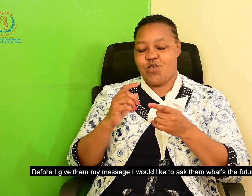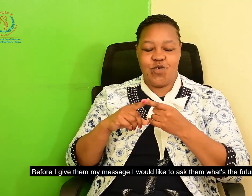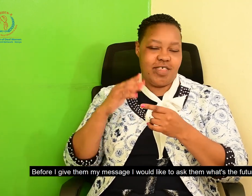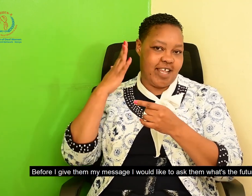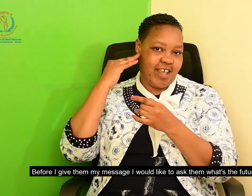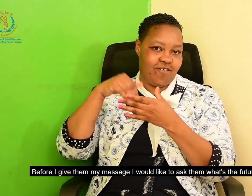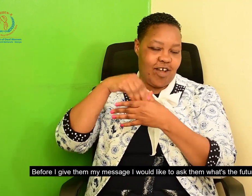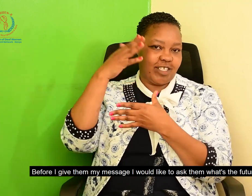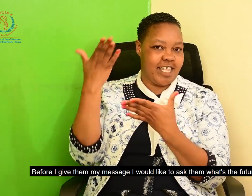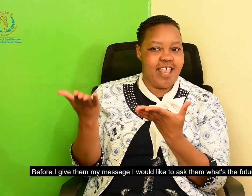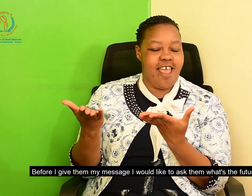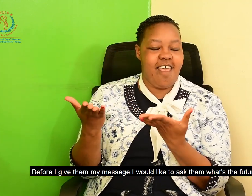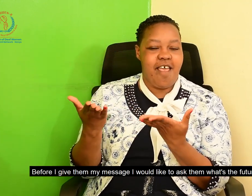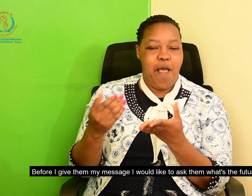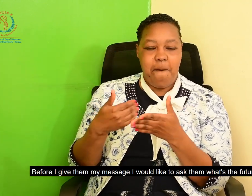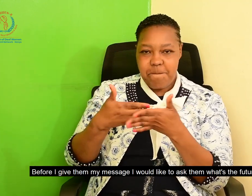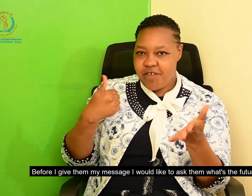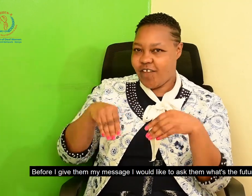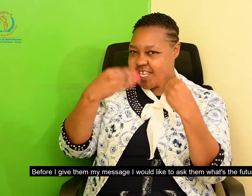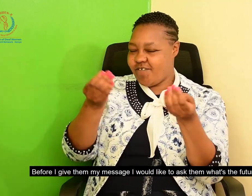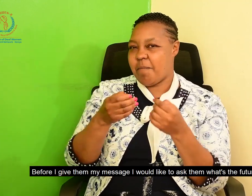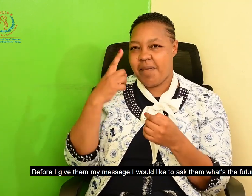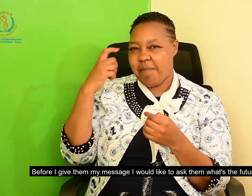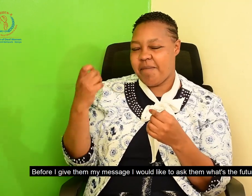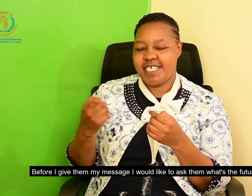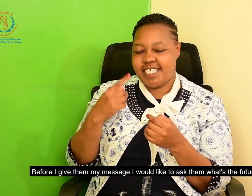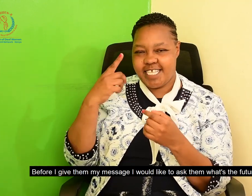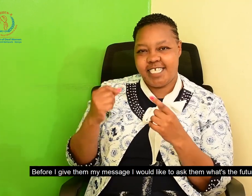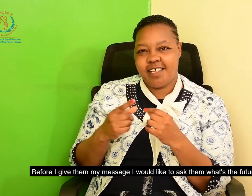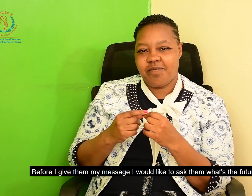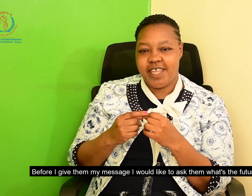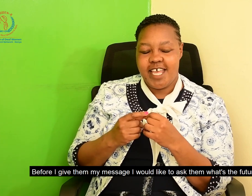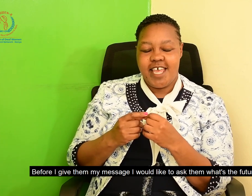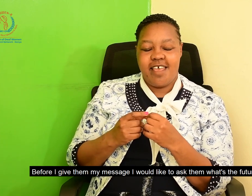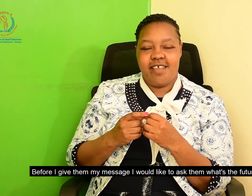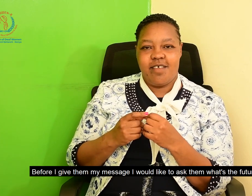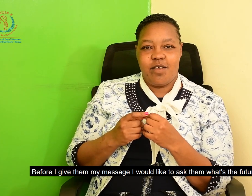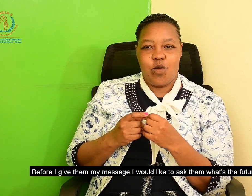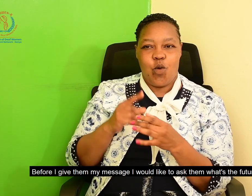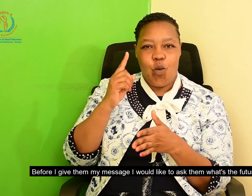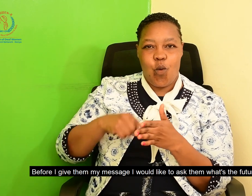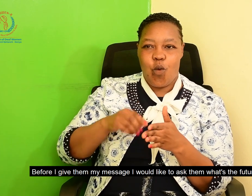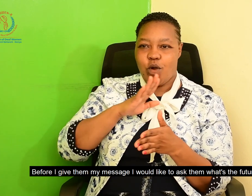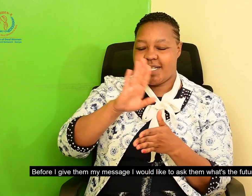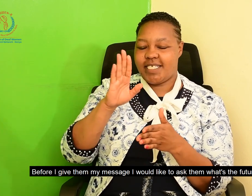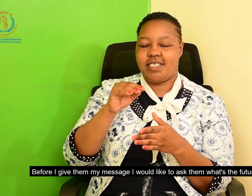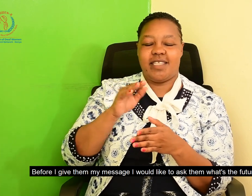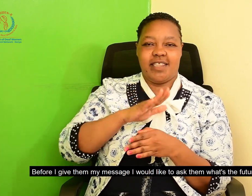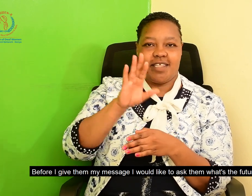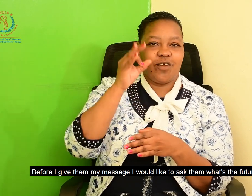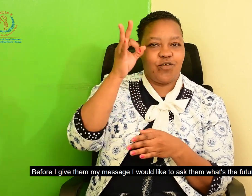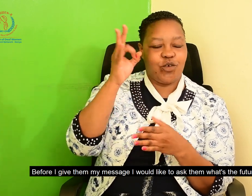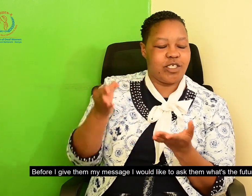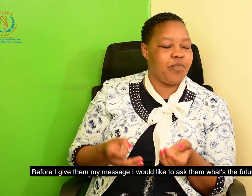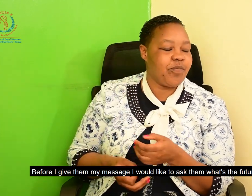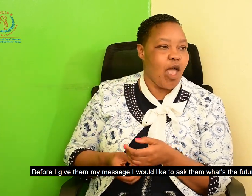message to the deaf out there and the deaf girls, before I give them my message first of all, I would like to